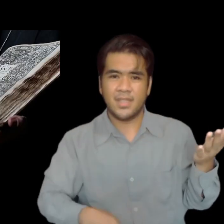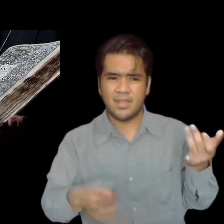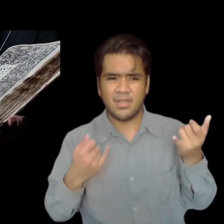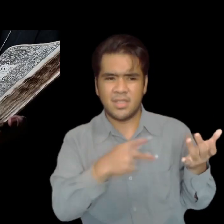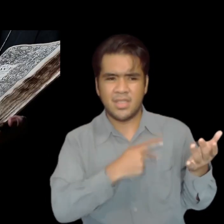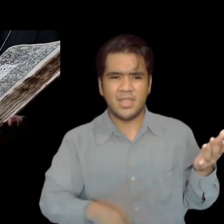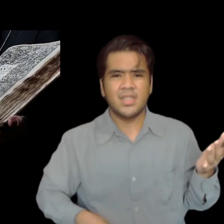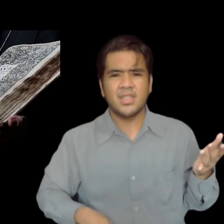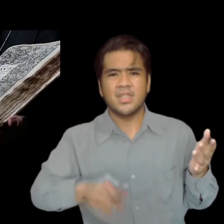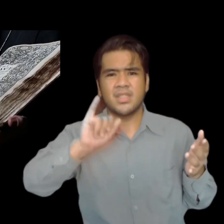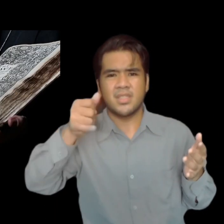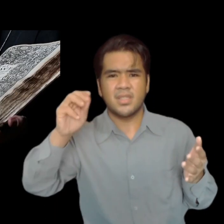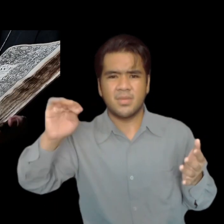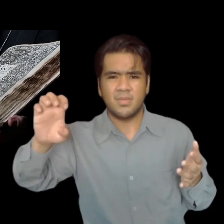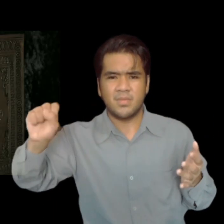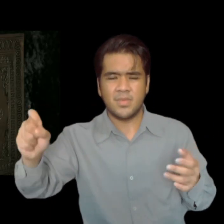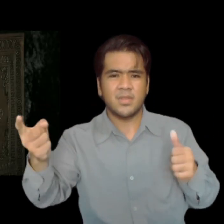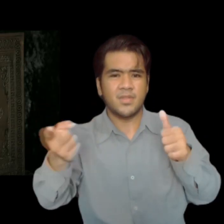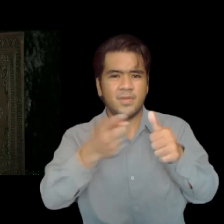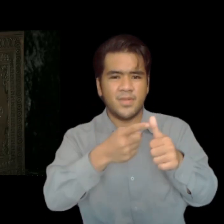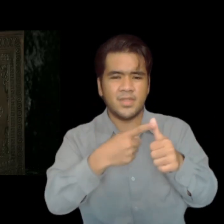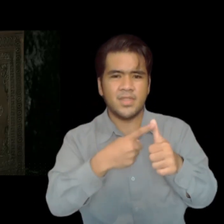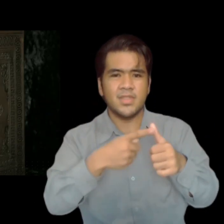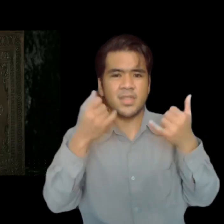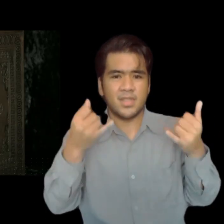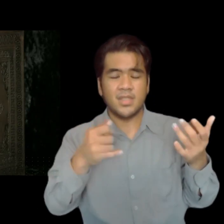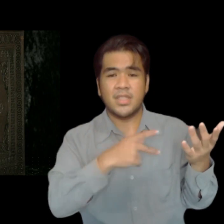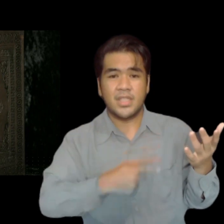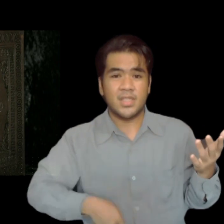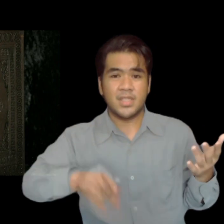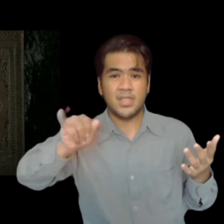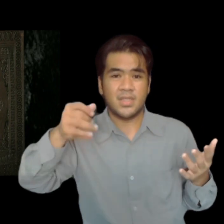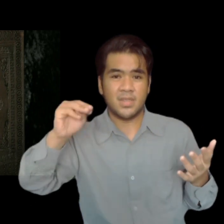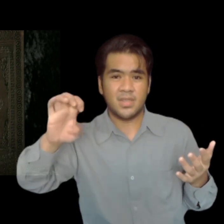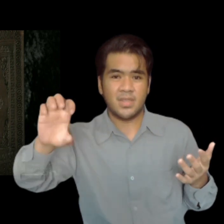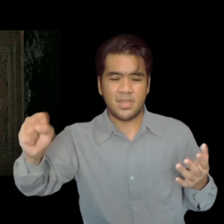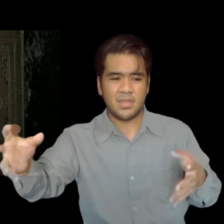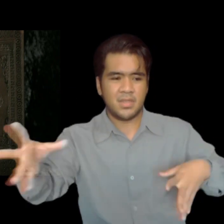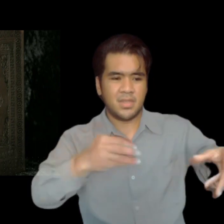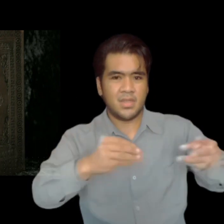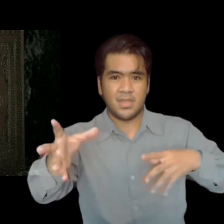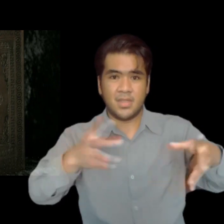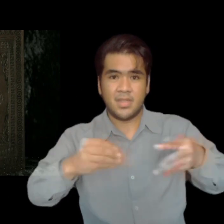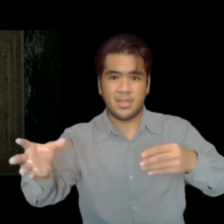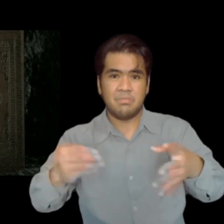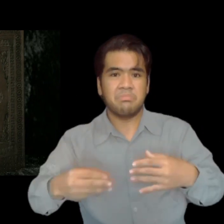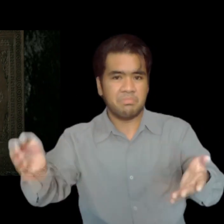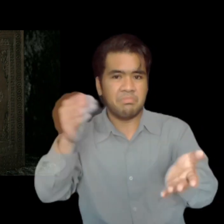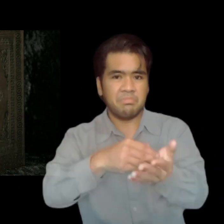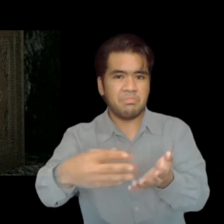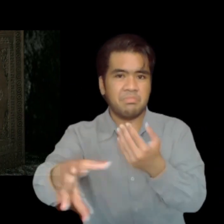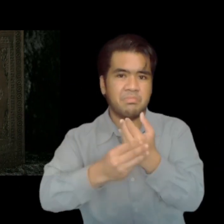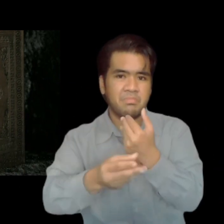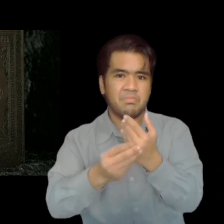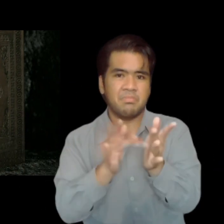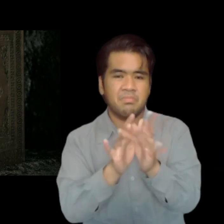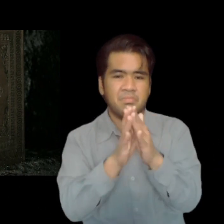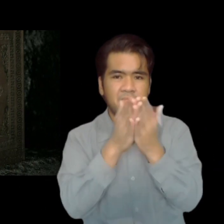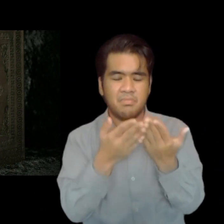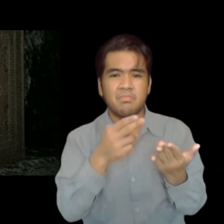because of its large size. But when the Geneva Bible was printed in 1560, it quickly surpassed the popularity of the